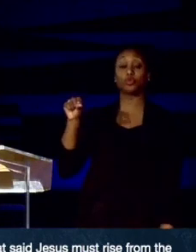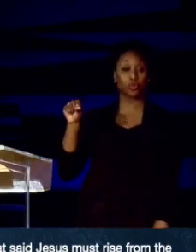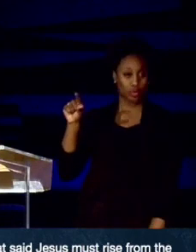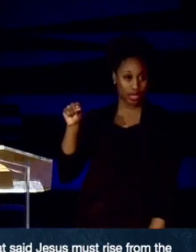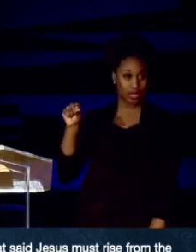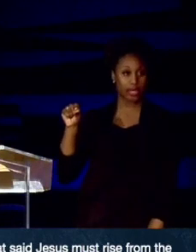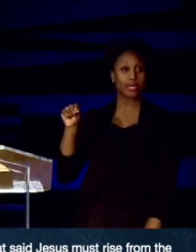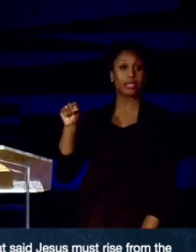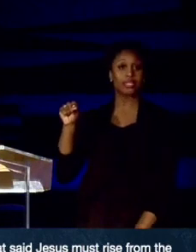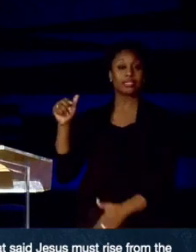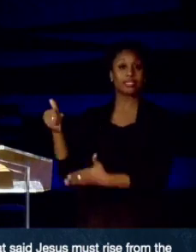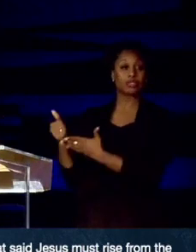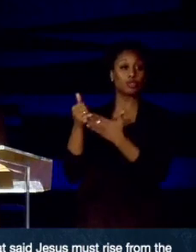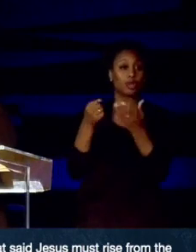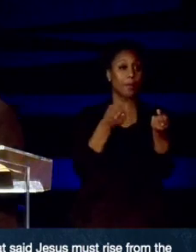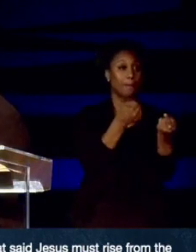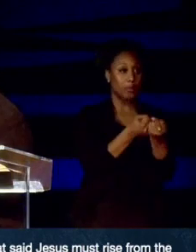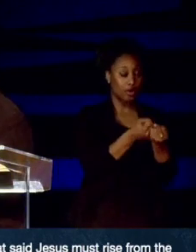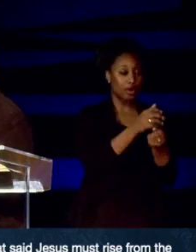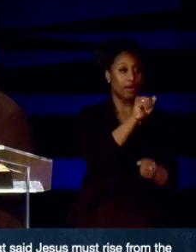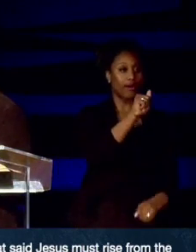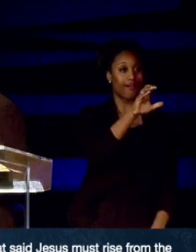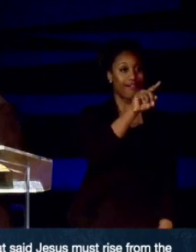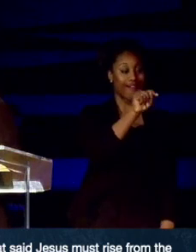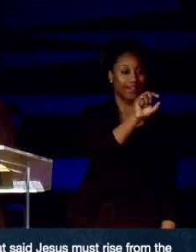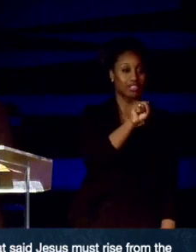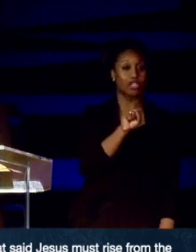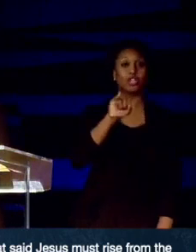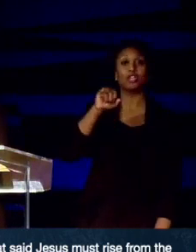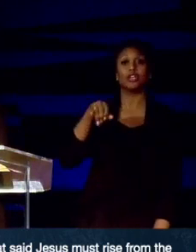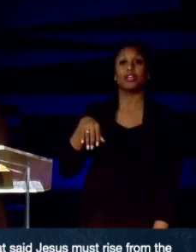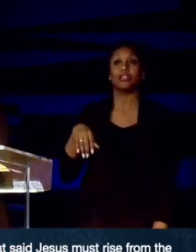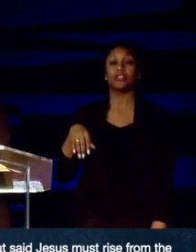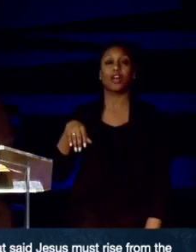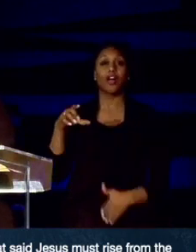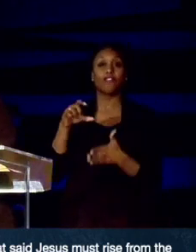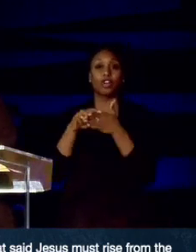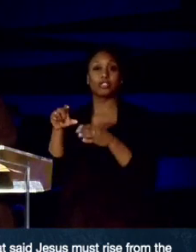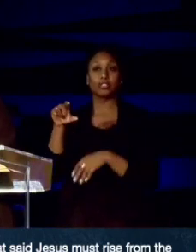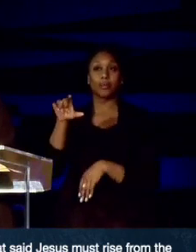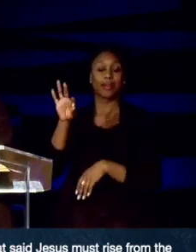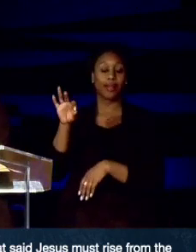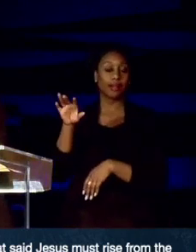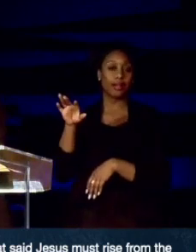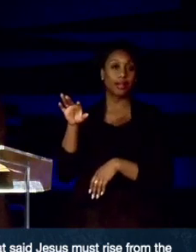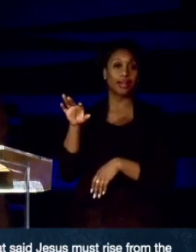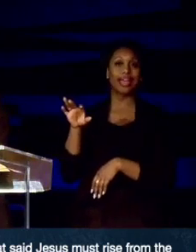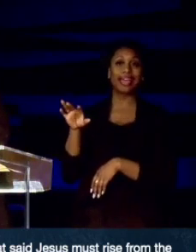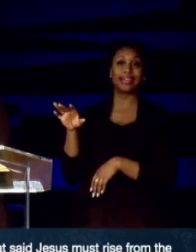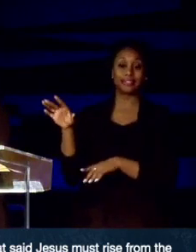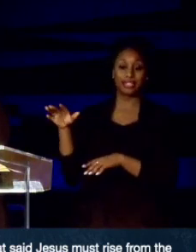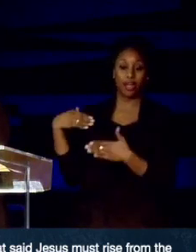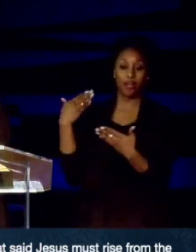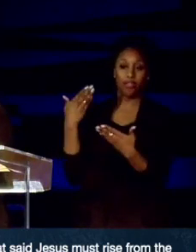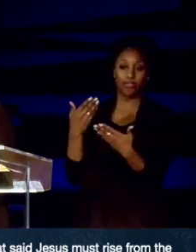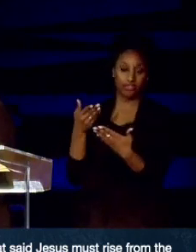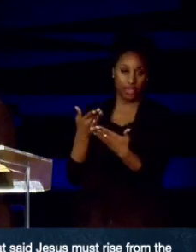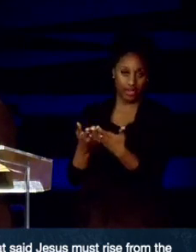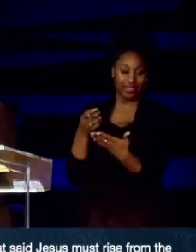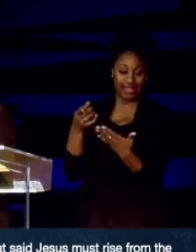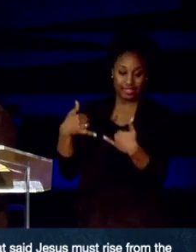in Acts chapter 1. At verse number 9, the Bible says, for until then they